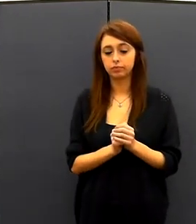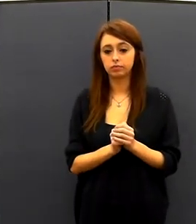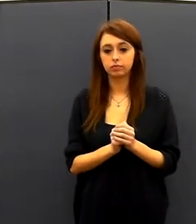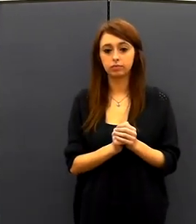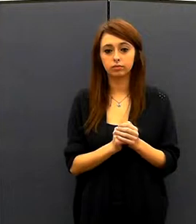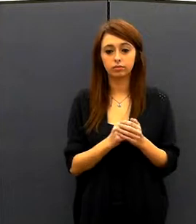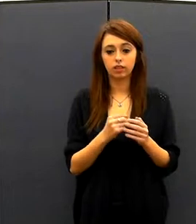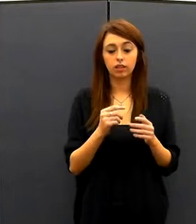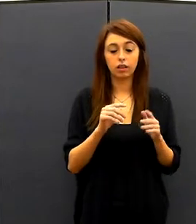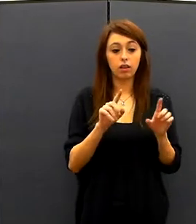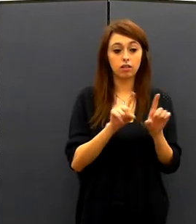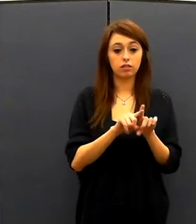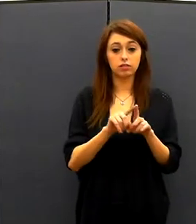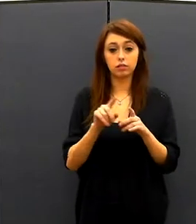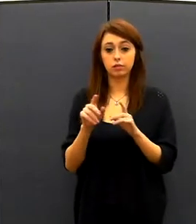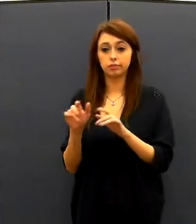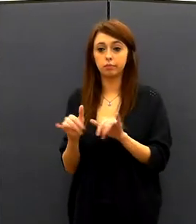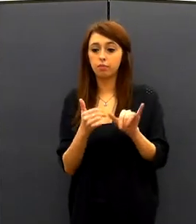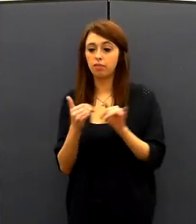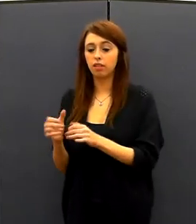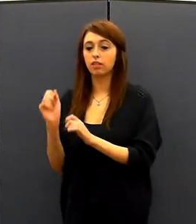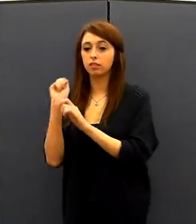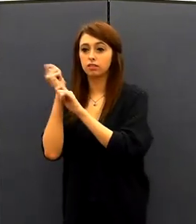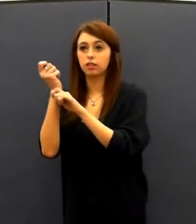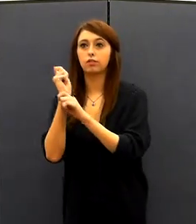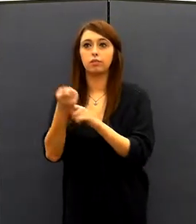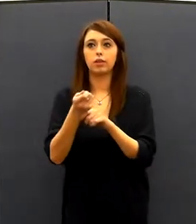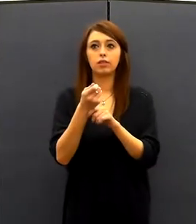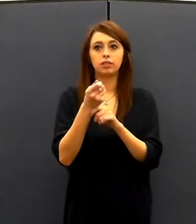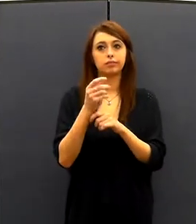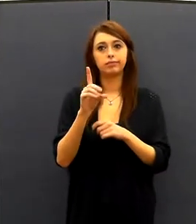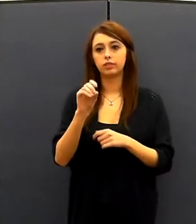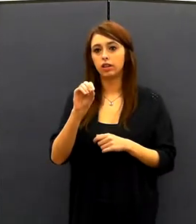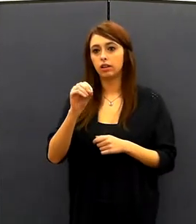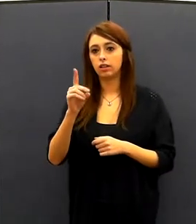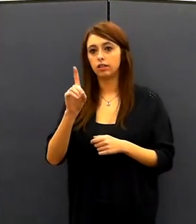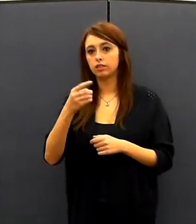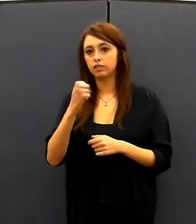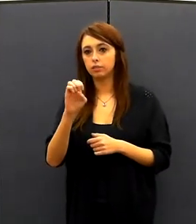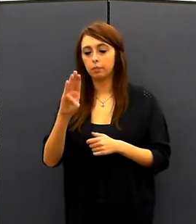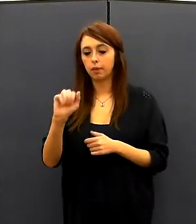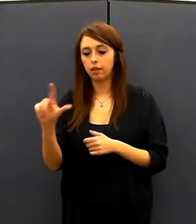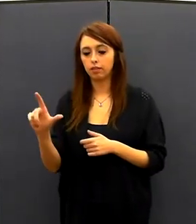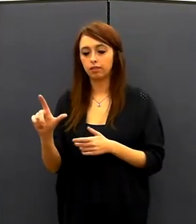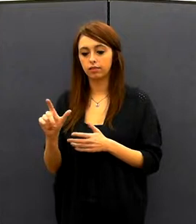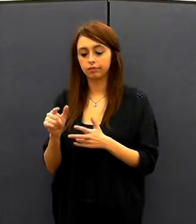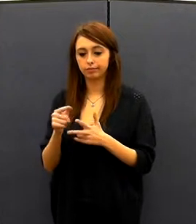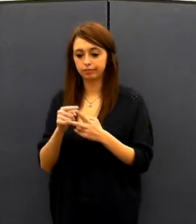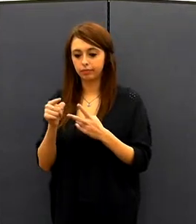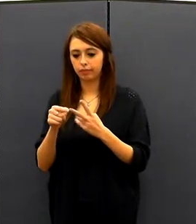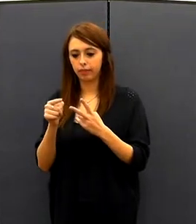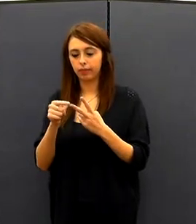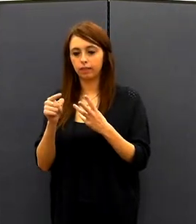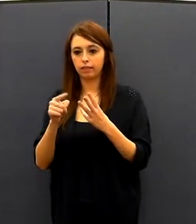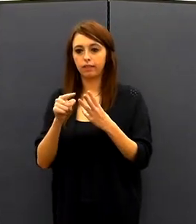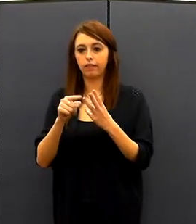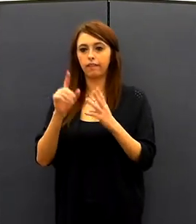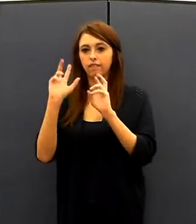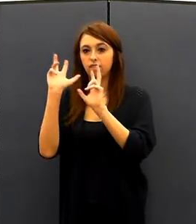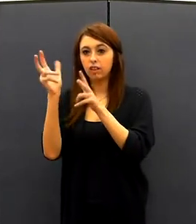played softball, played dodgeball, I played volleyball, did tons of different